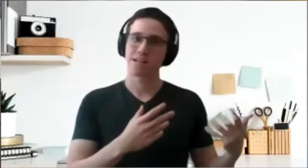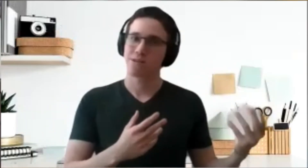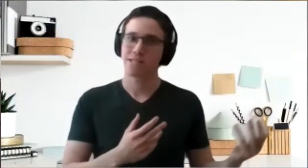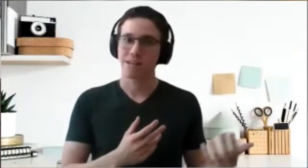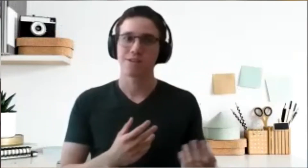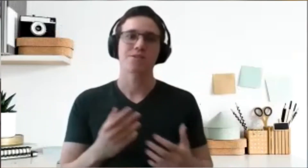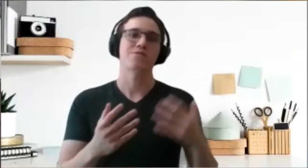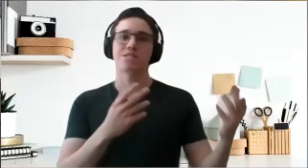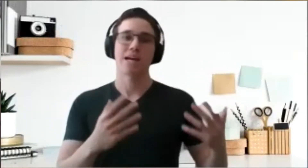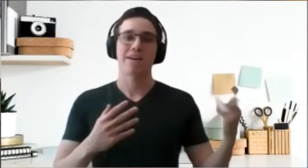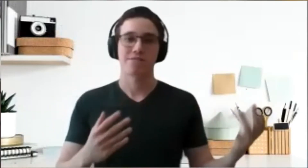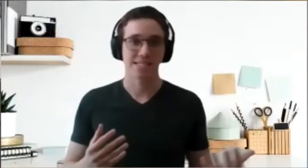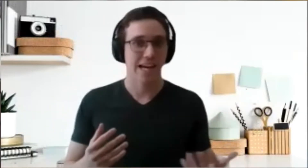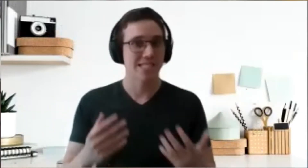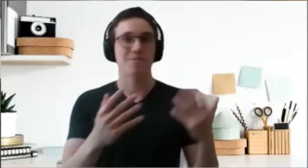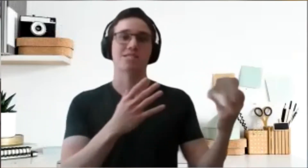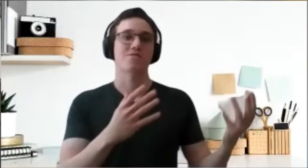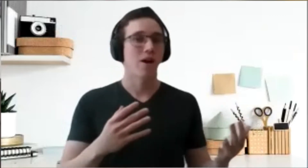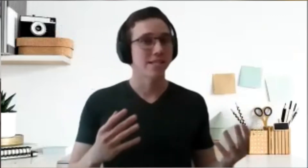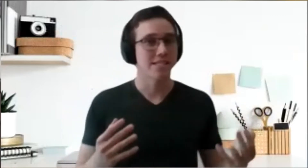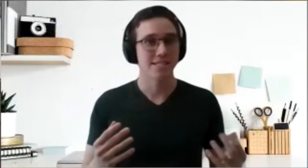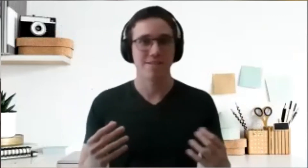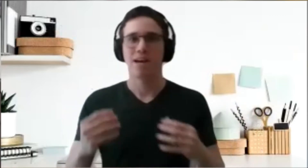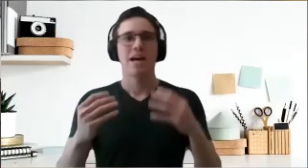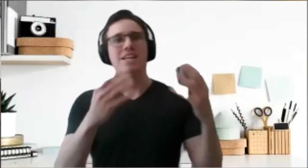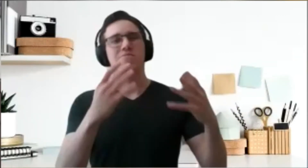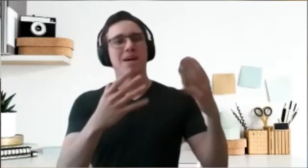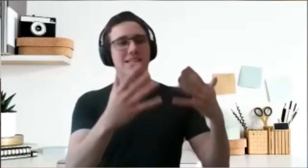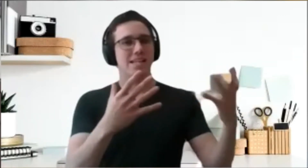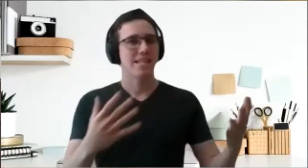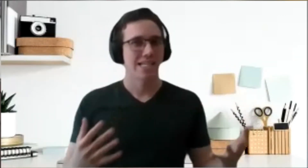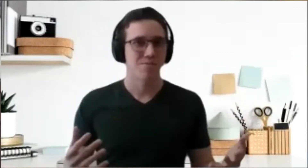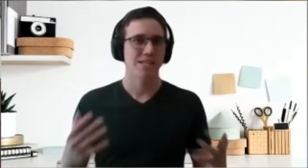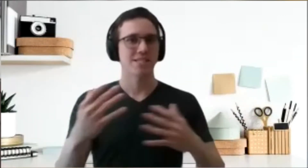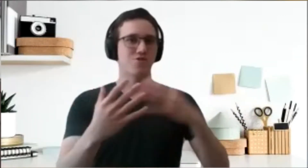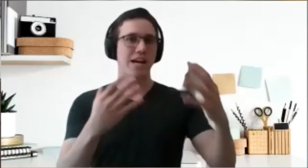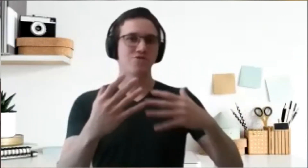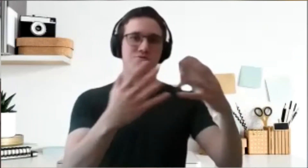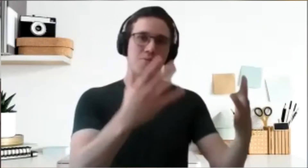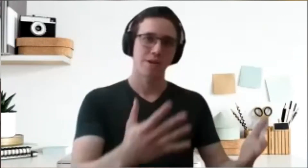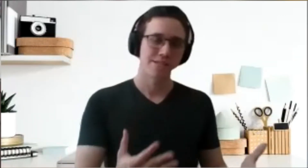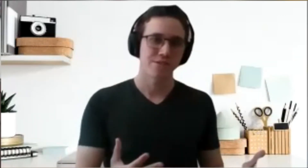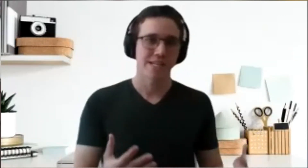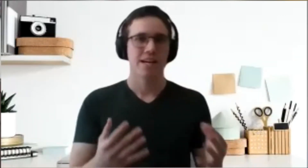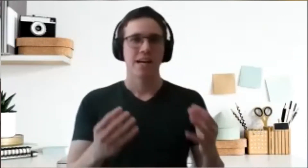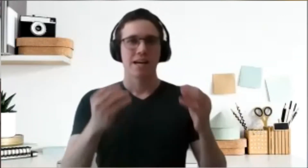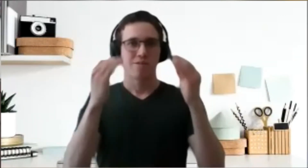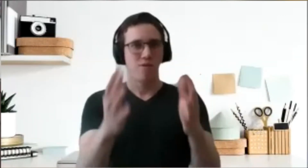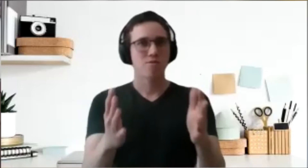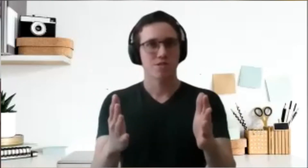current year in which we have less gas because of quarantine and stuff and you might get desperate and try to do more than you need but focus